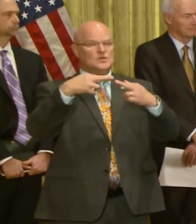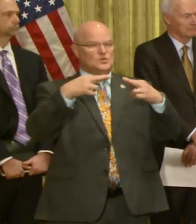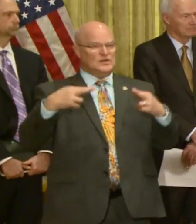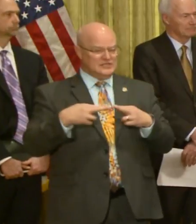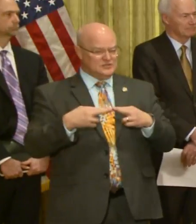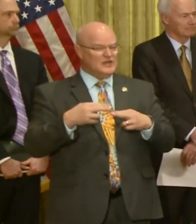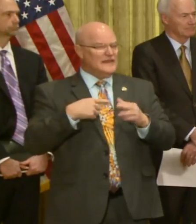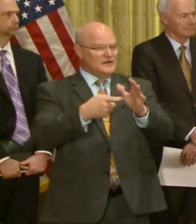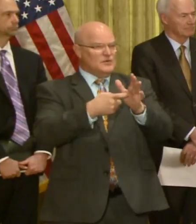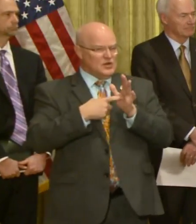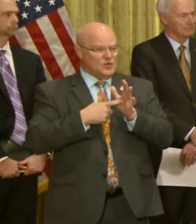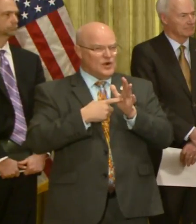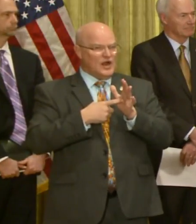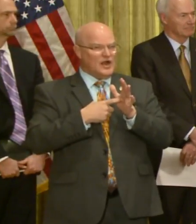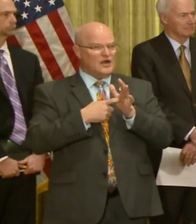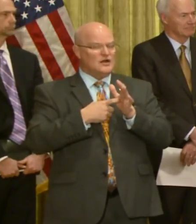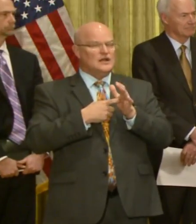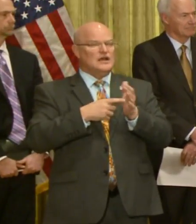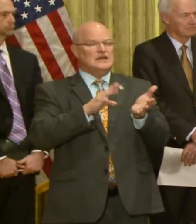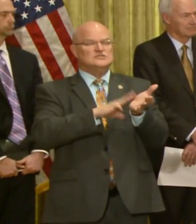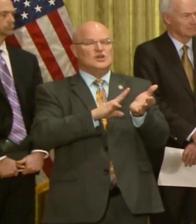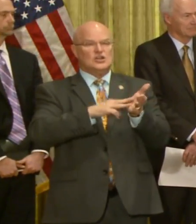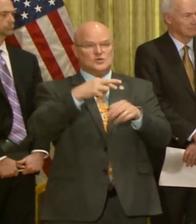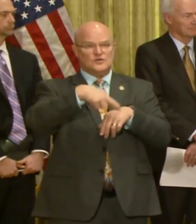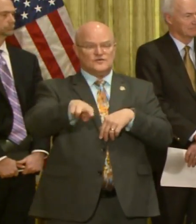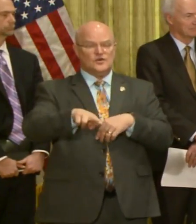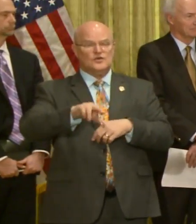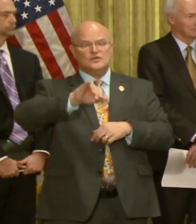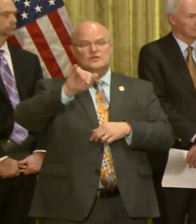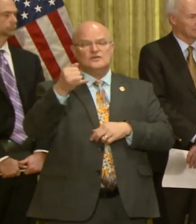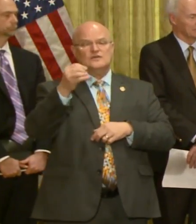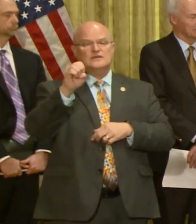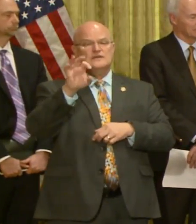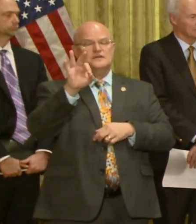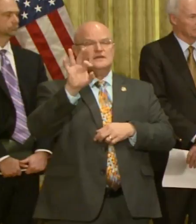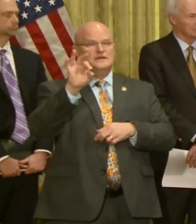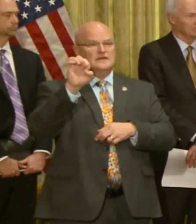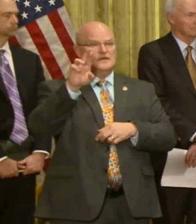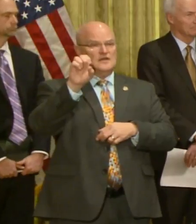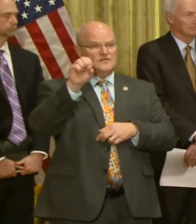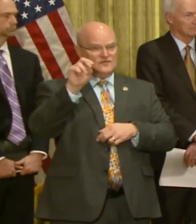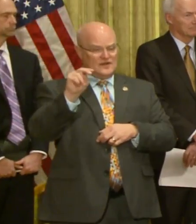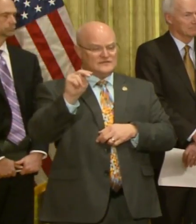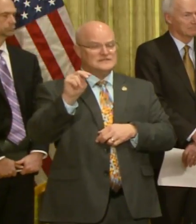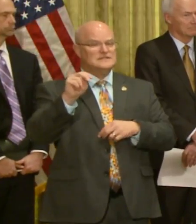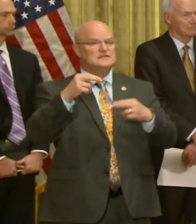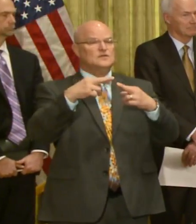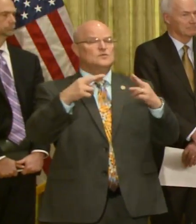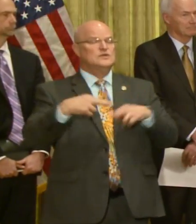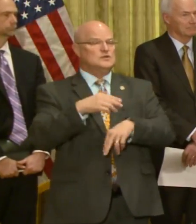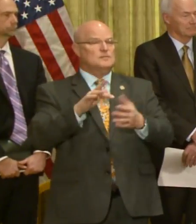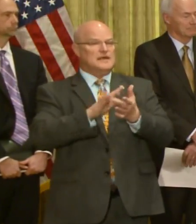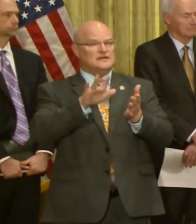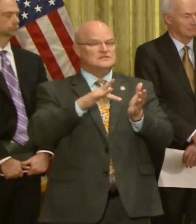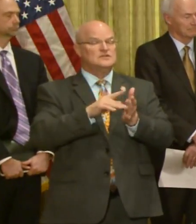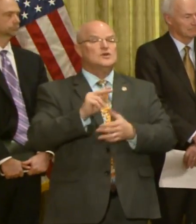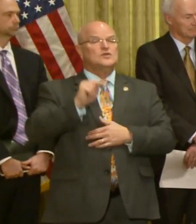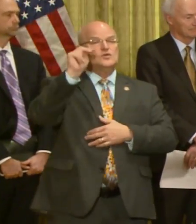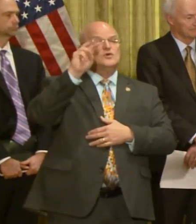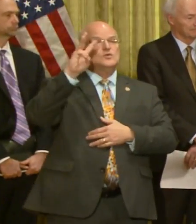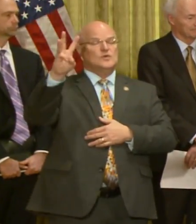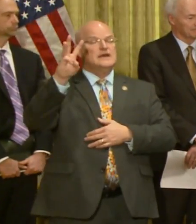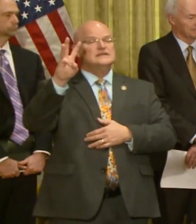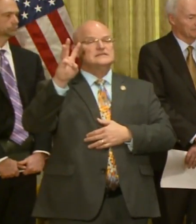they require a GP's referral, Jefferson Regional Medical Center, North Arkansas Regional Medical Center, St.